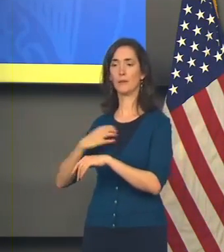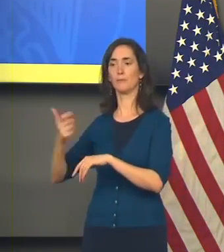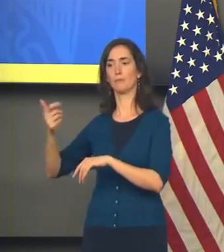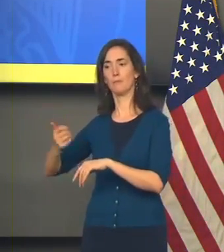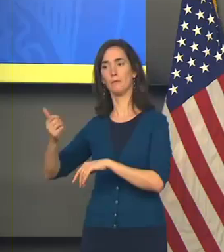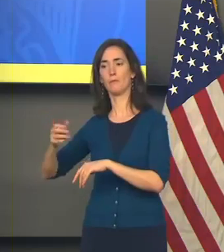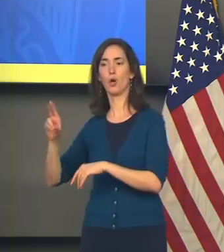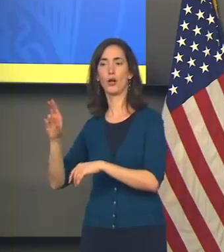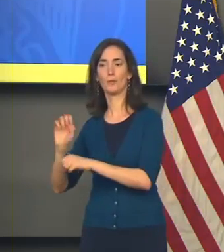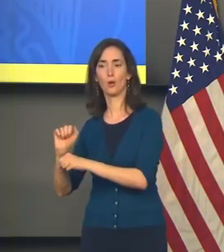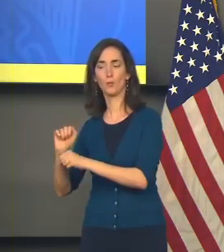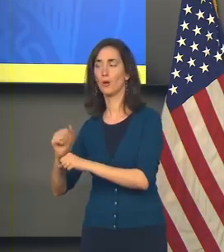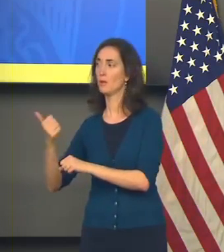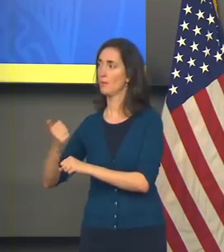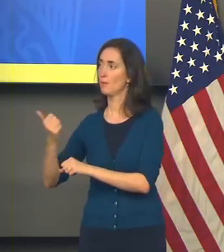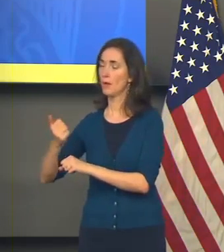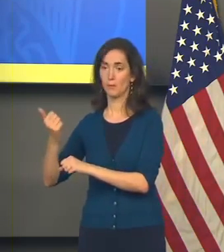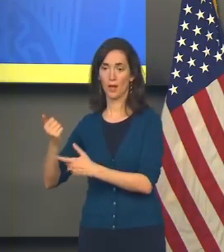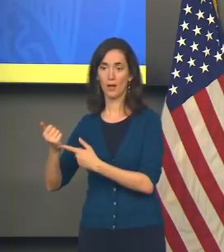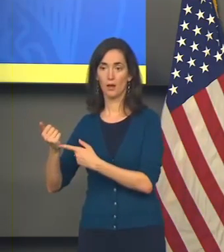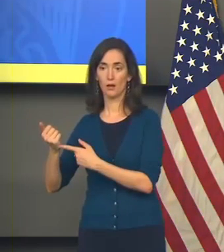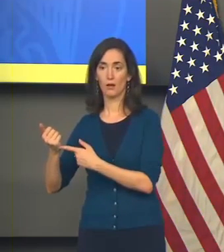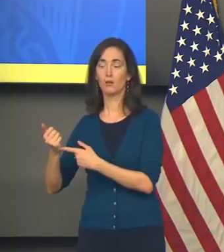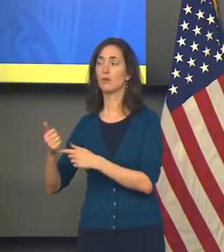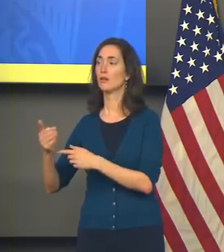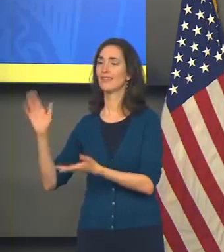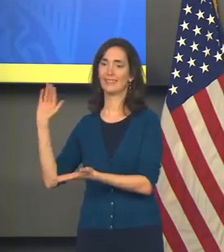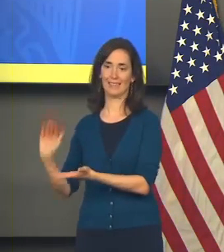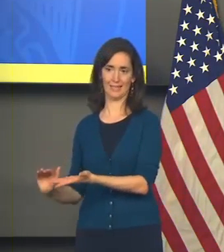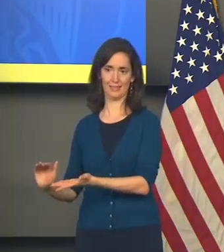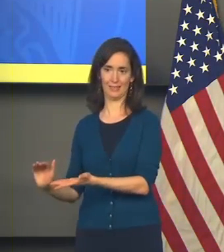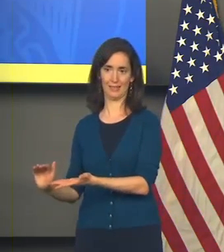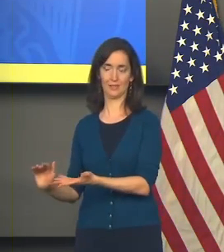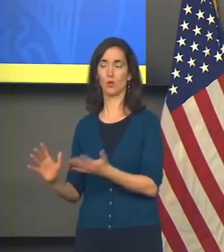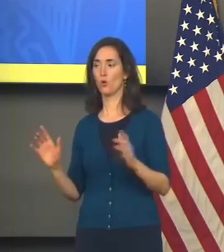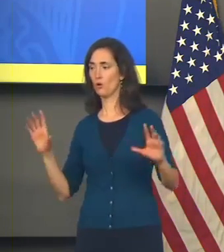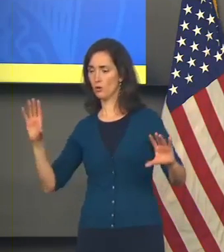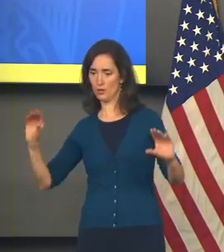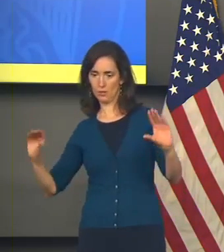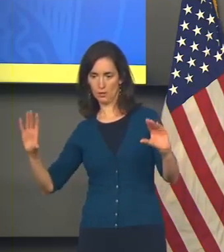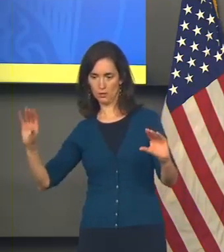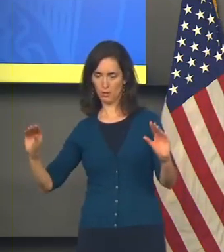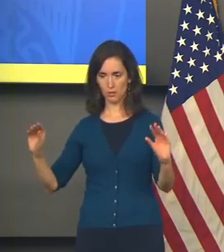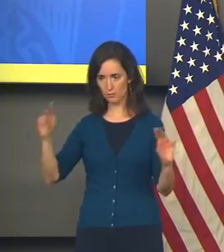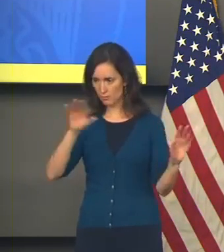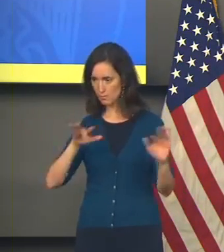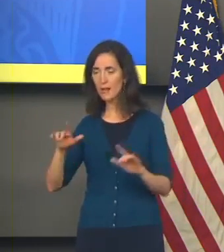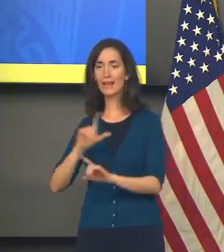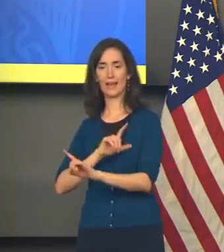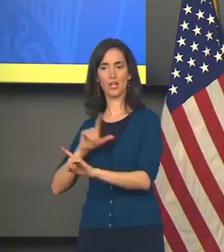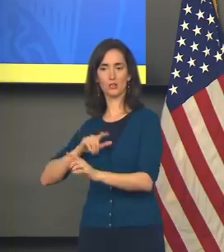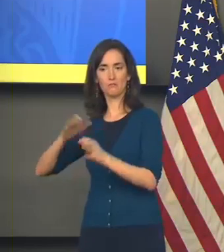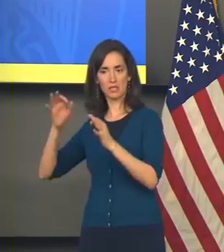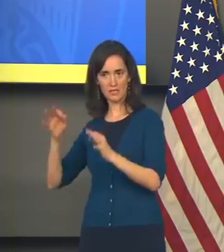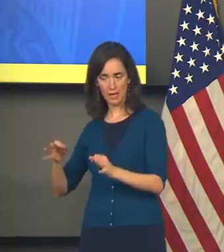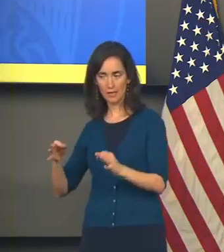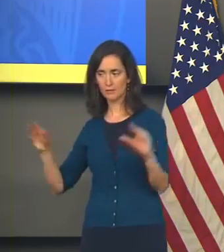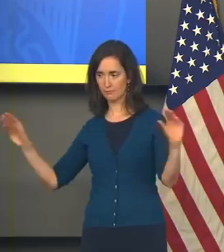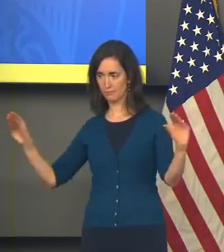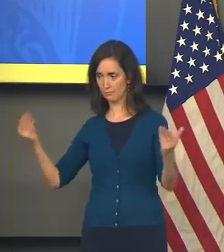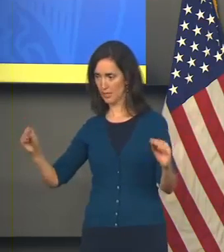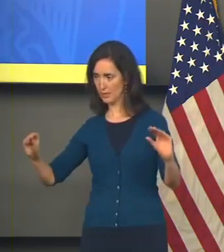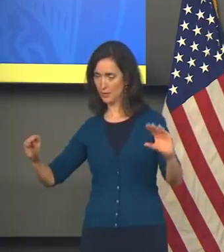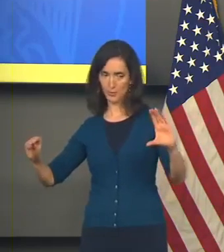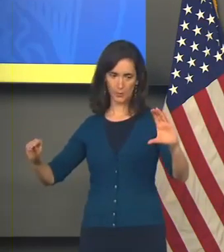for benefits. And so it was a tradeoff that happened as a result of legislation. It was